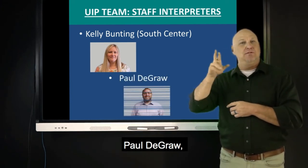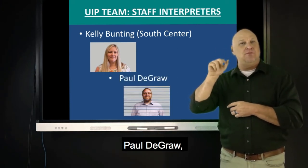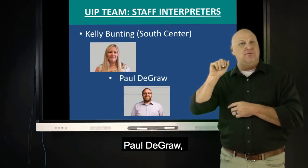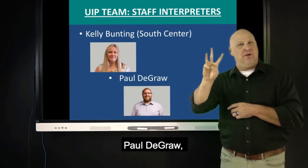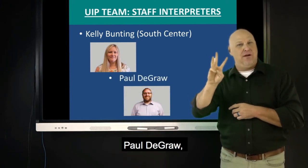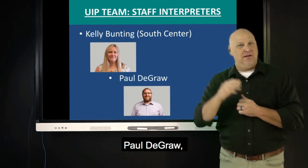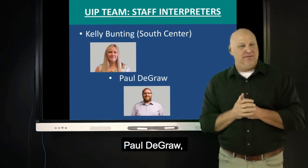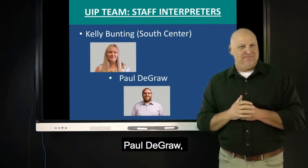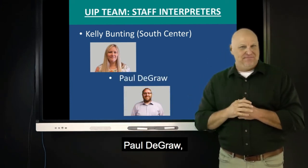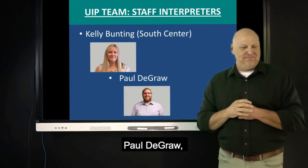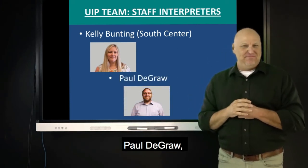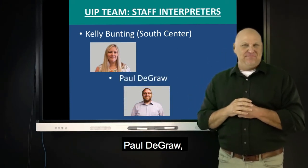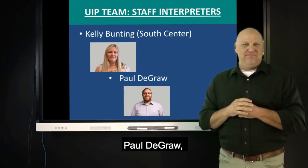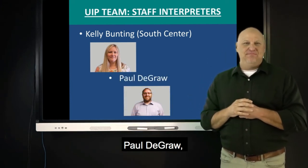We have Paul DeGrasse.